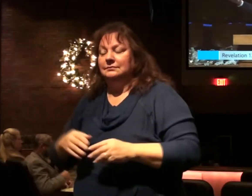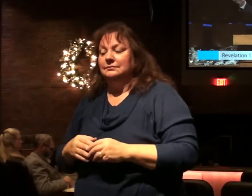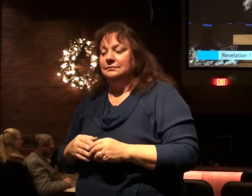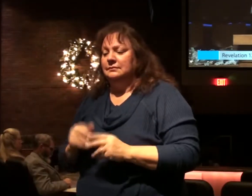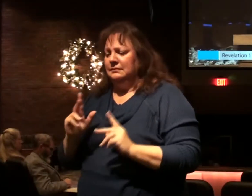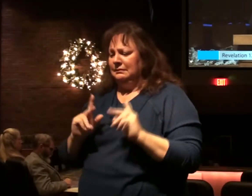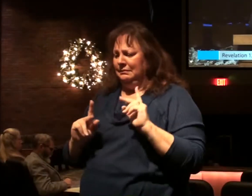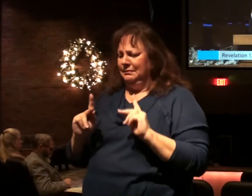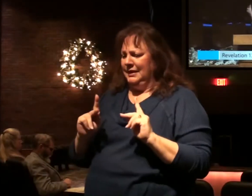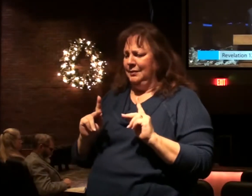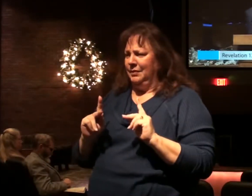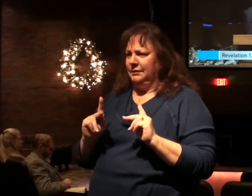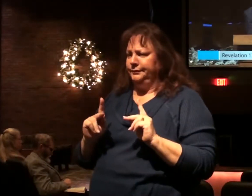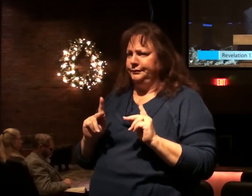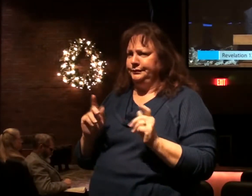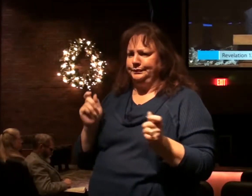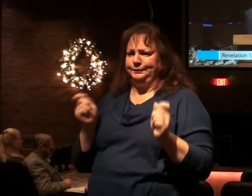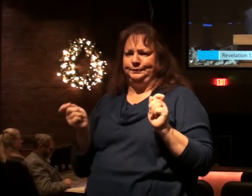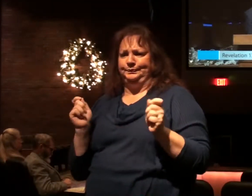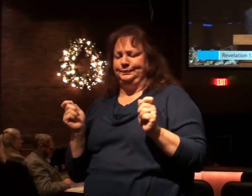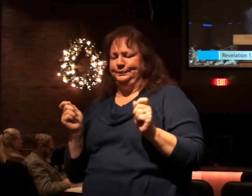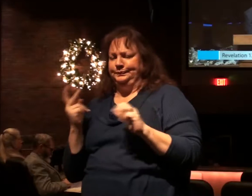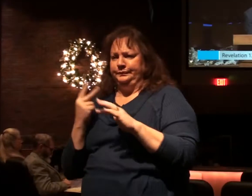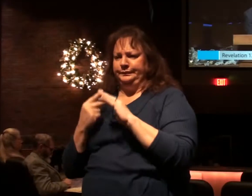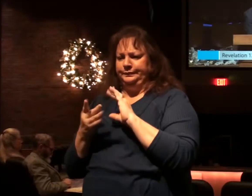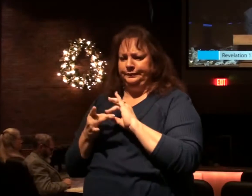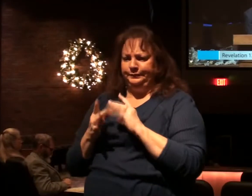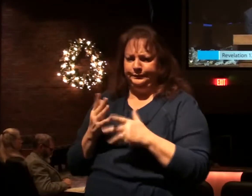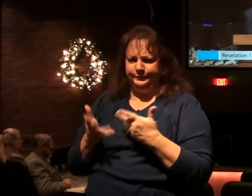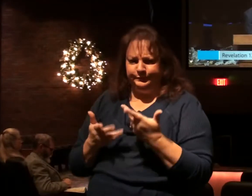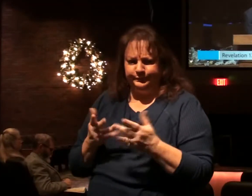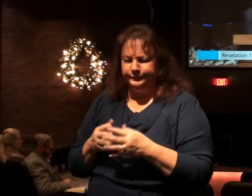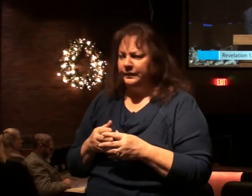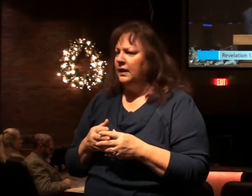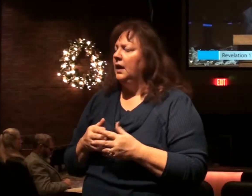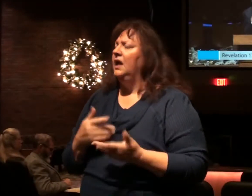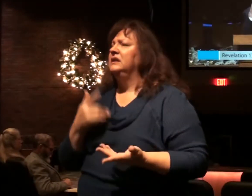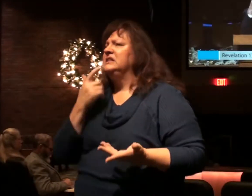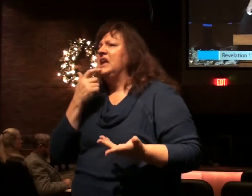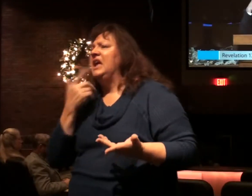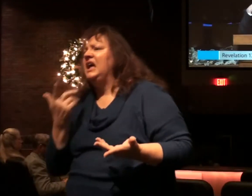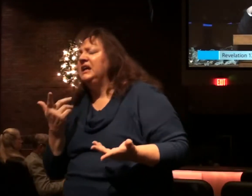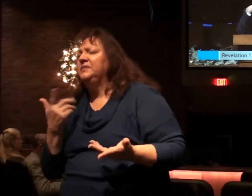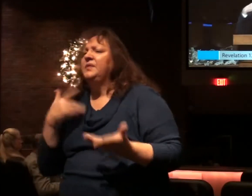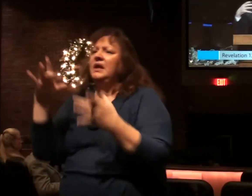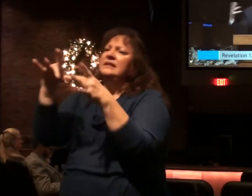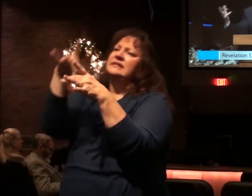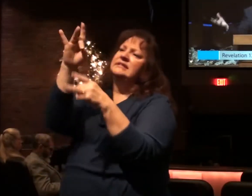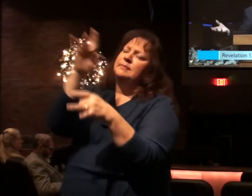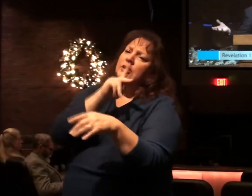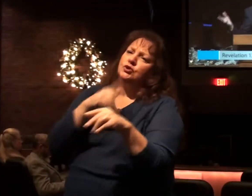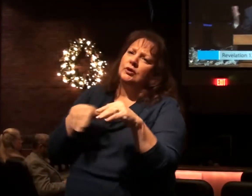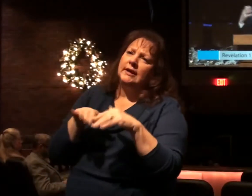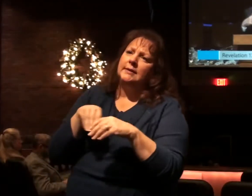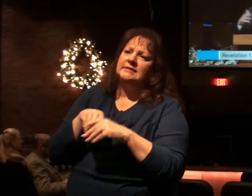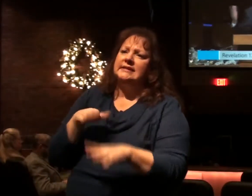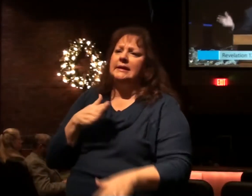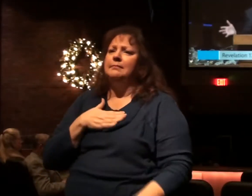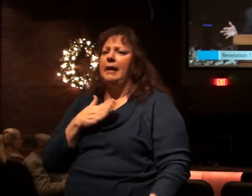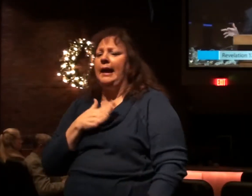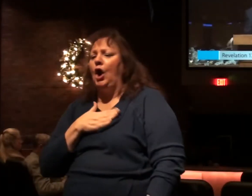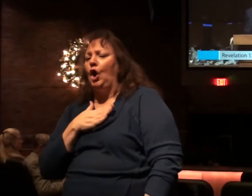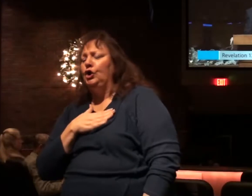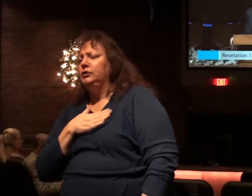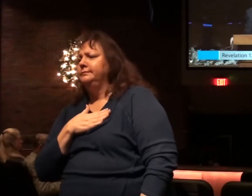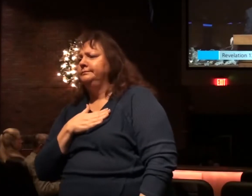People allegorize prophecy, and say, well, it's a spiritual kingdom existing in